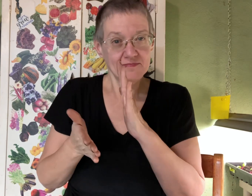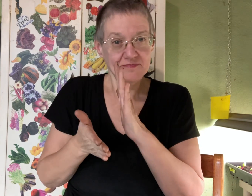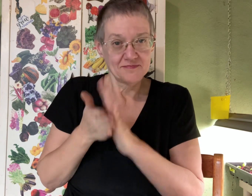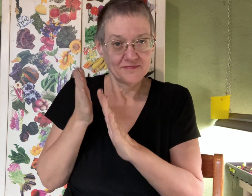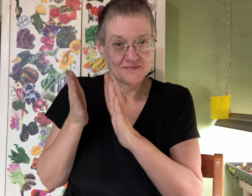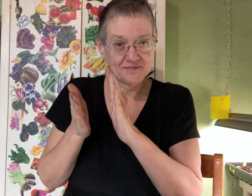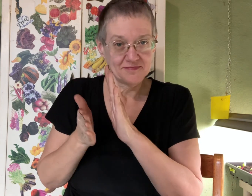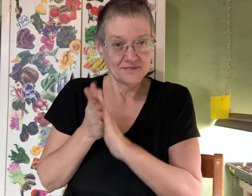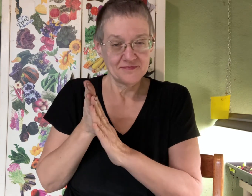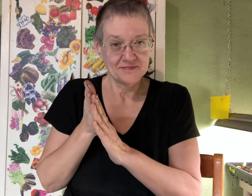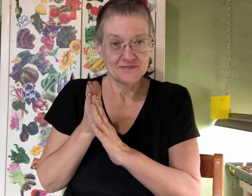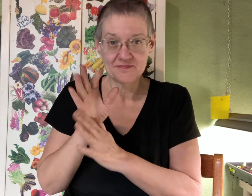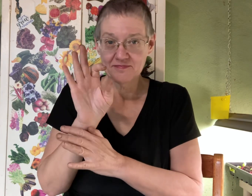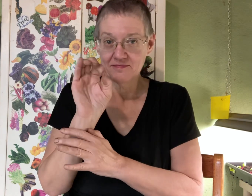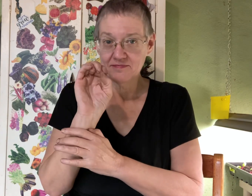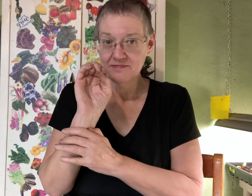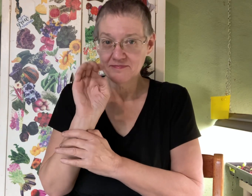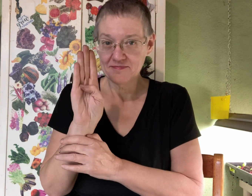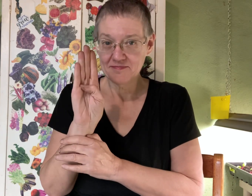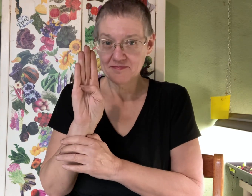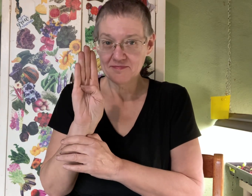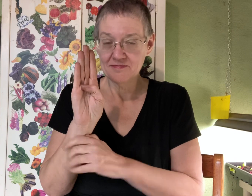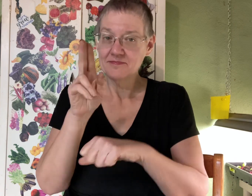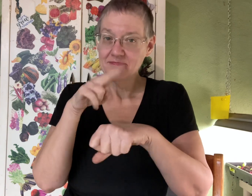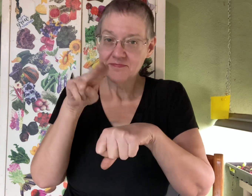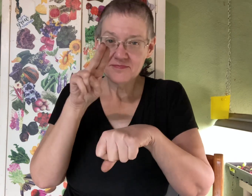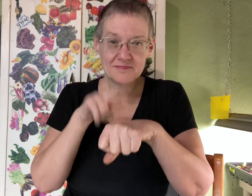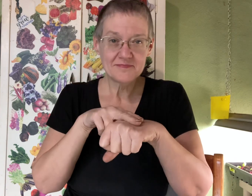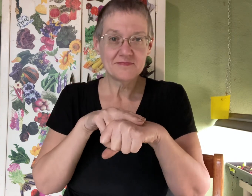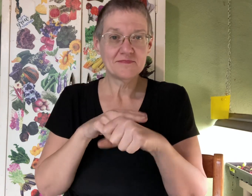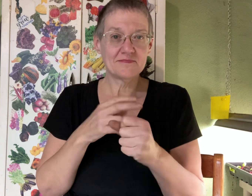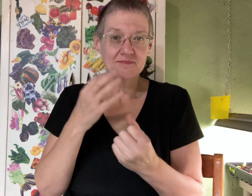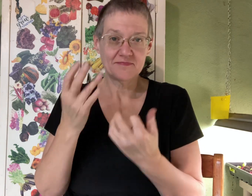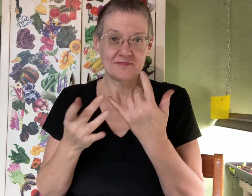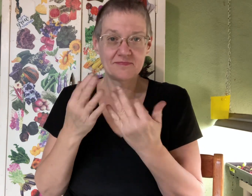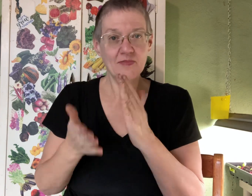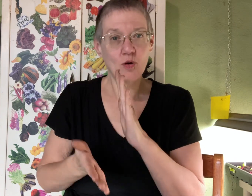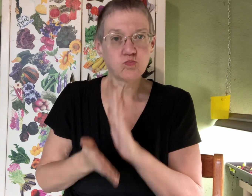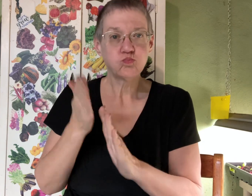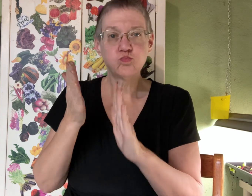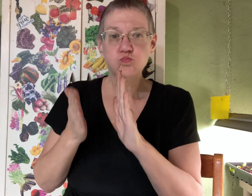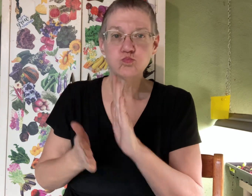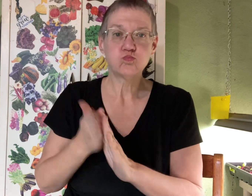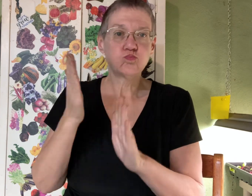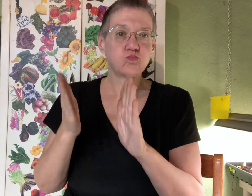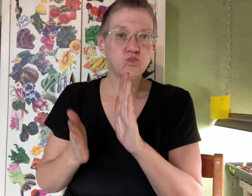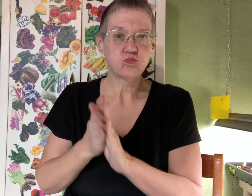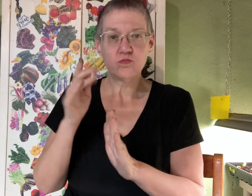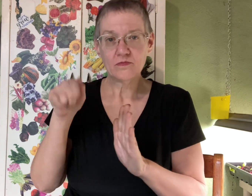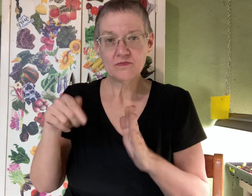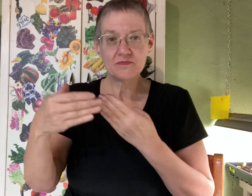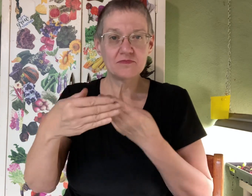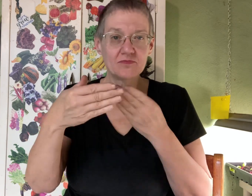furnace was running and in february normally the furnace runs constantly